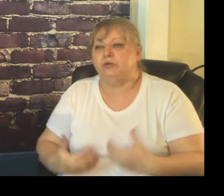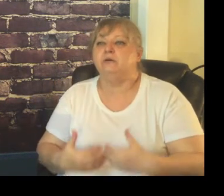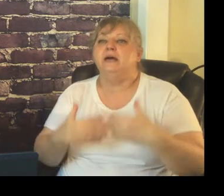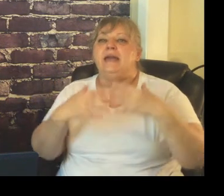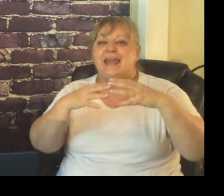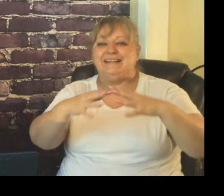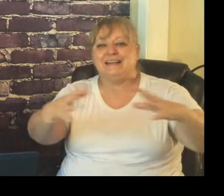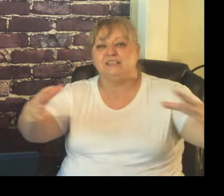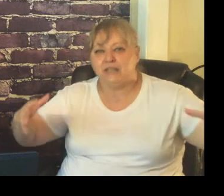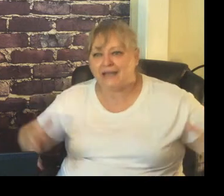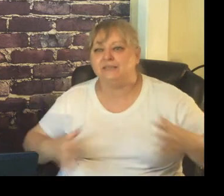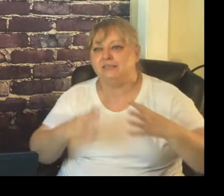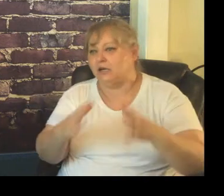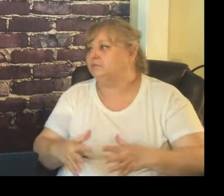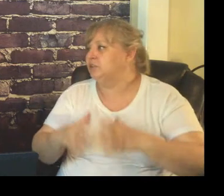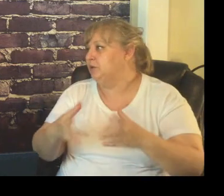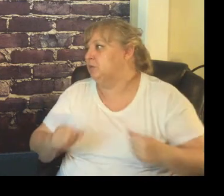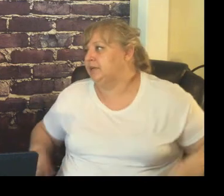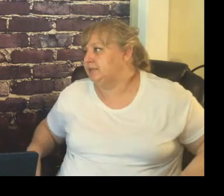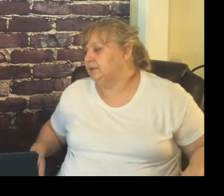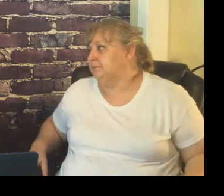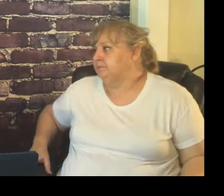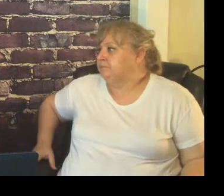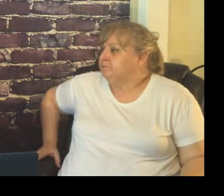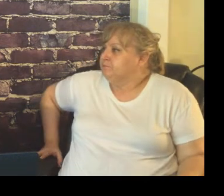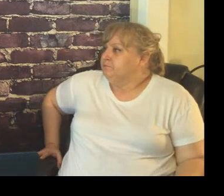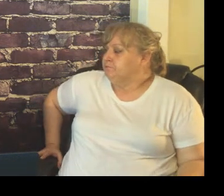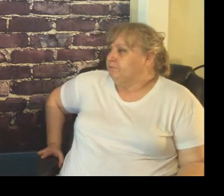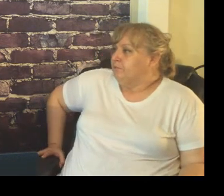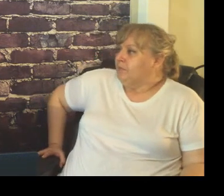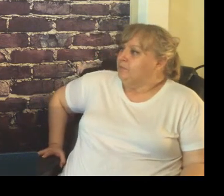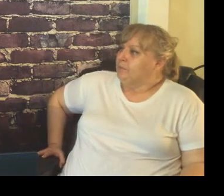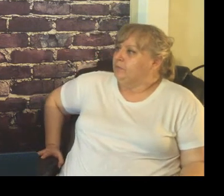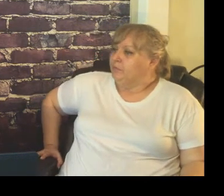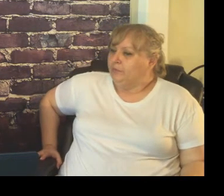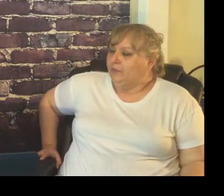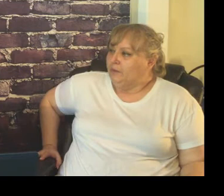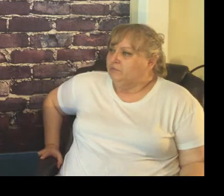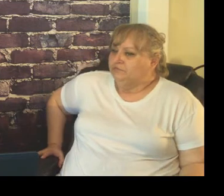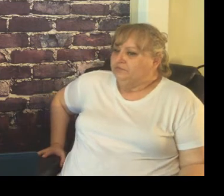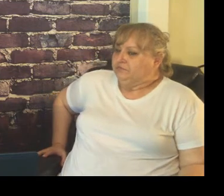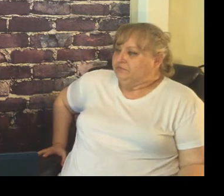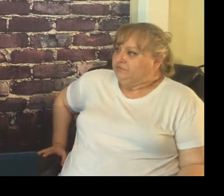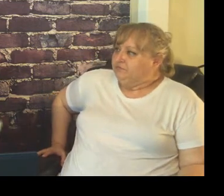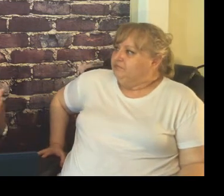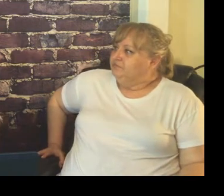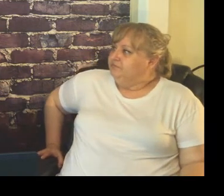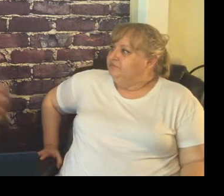in the class it's comfortable with right because a lot of the newer ones have a lot of say